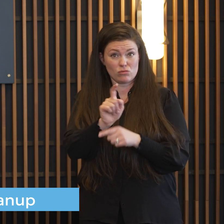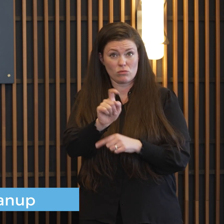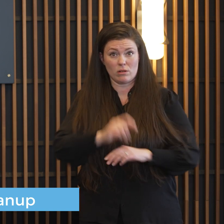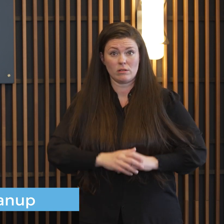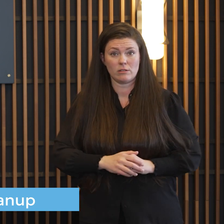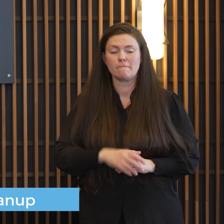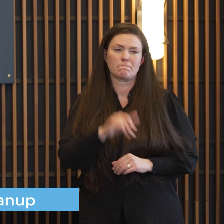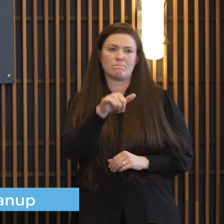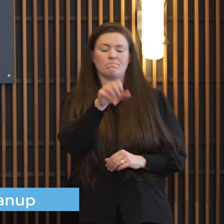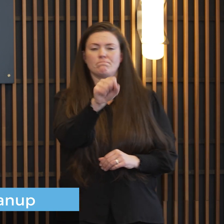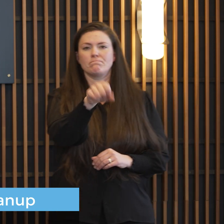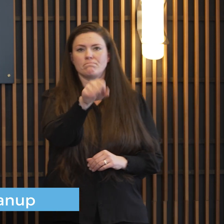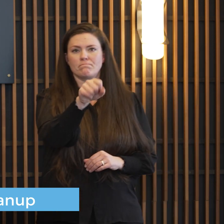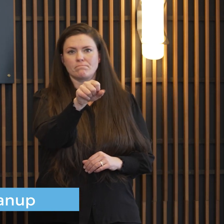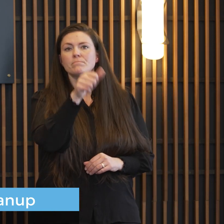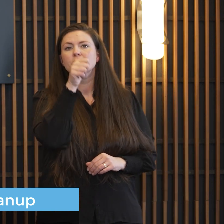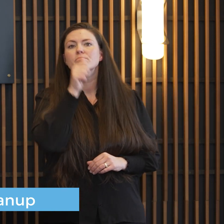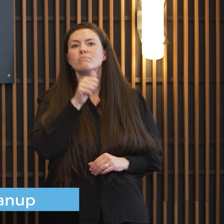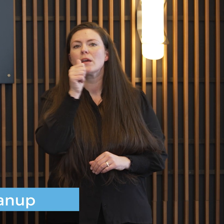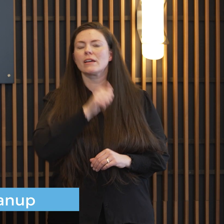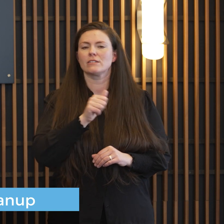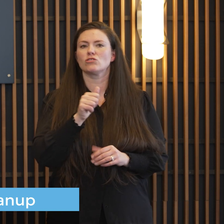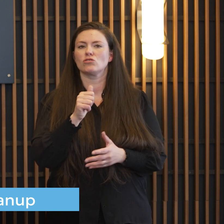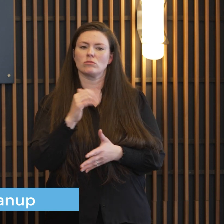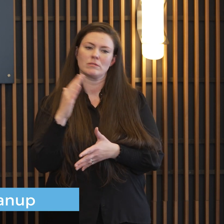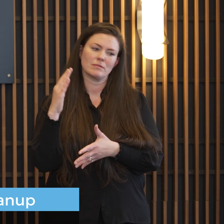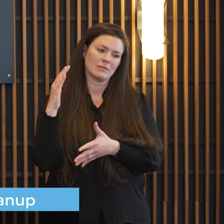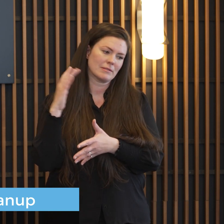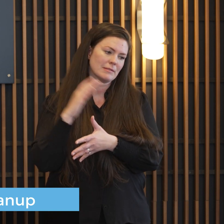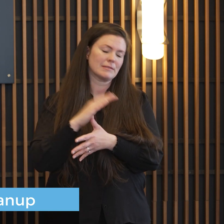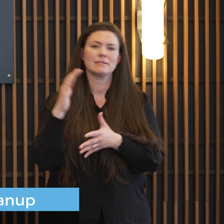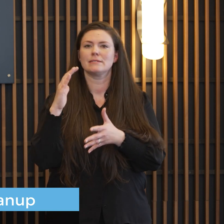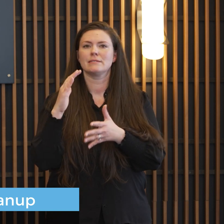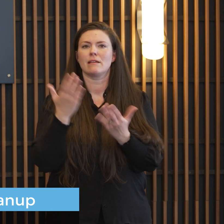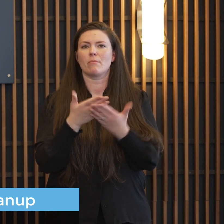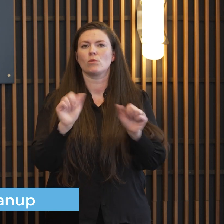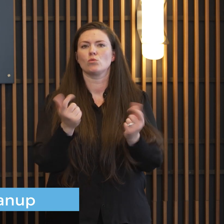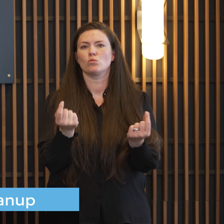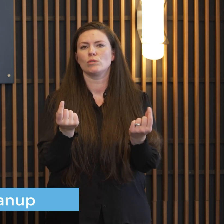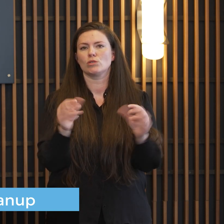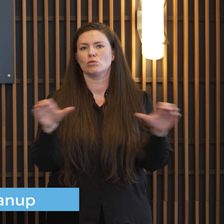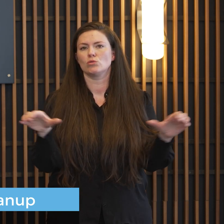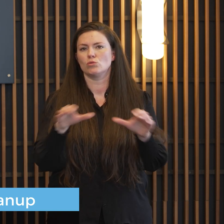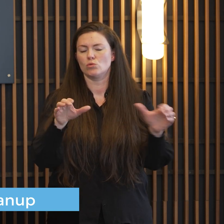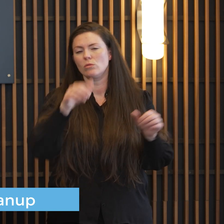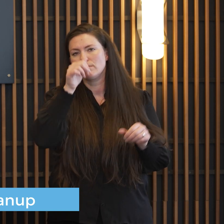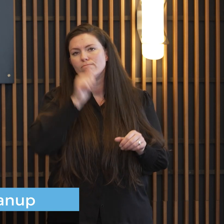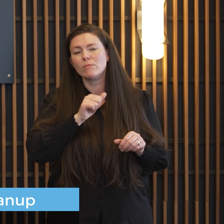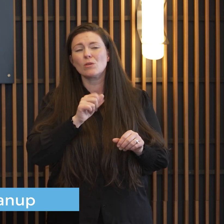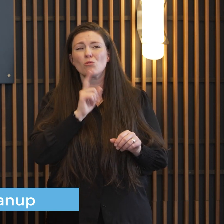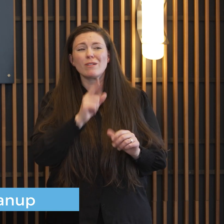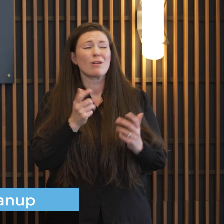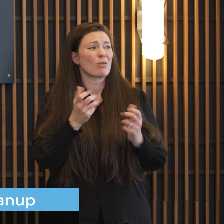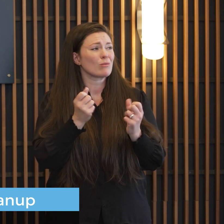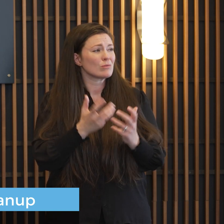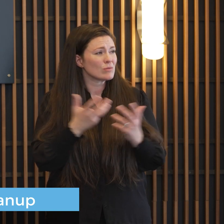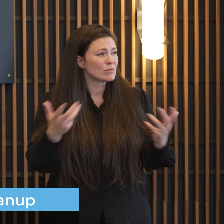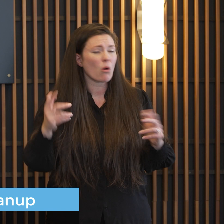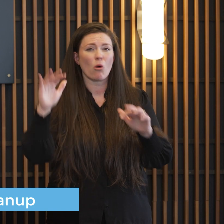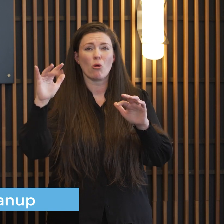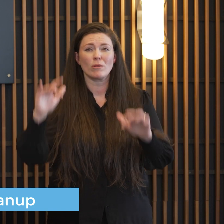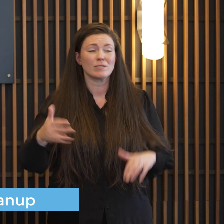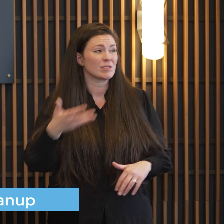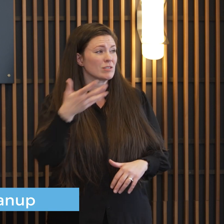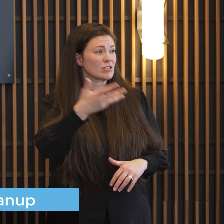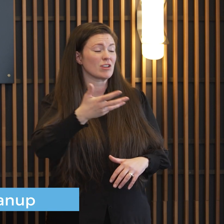yes i would say patience is the number probably the key word here in this event just because we there's so much snow out there and there's so much already